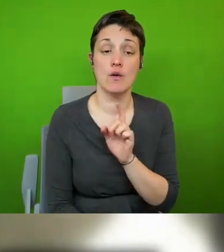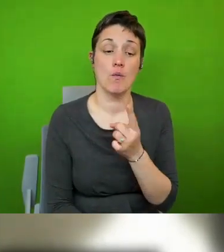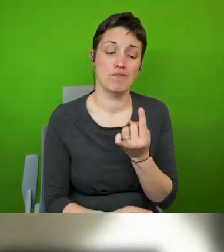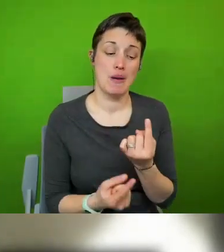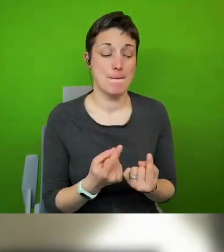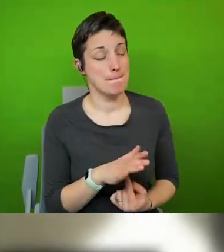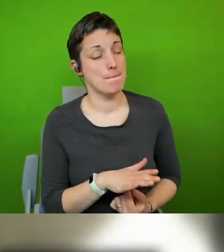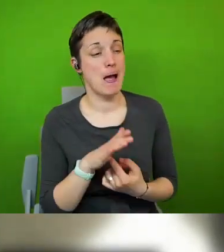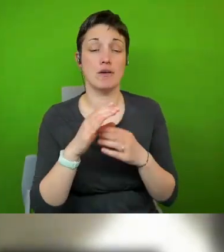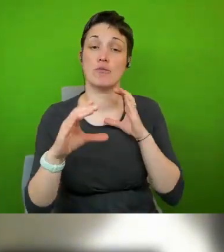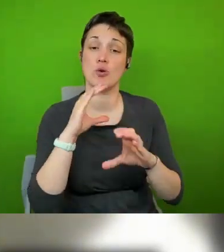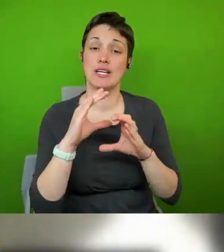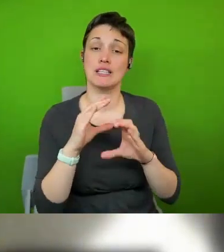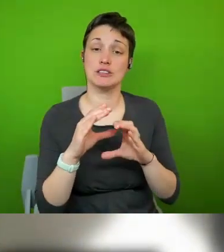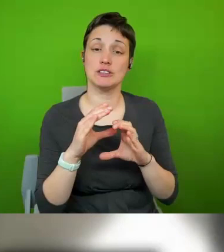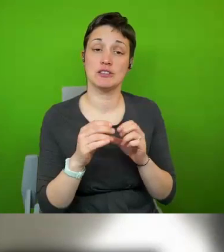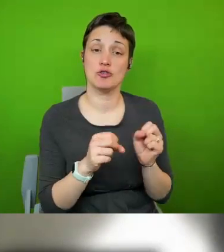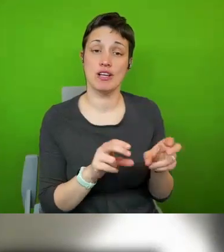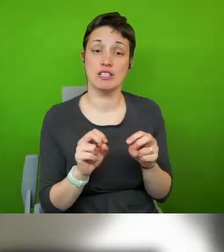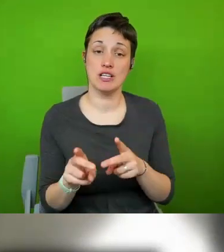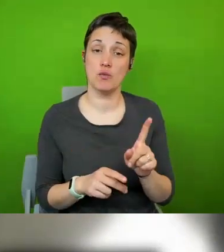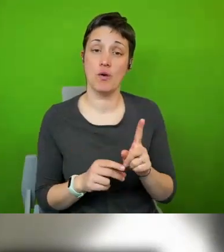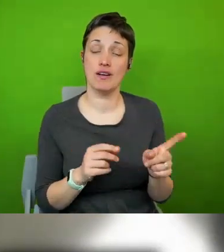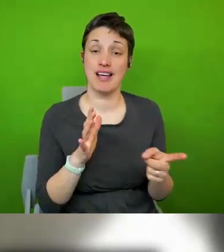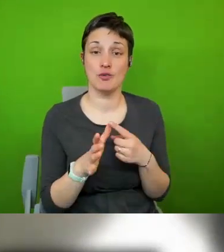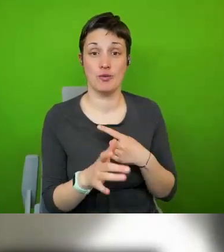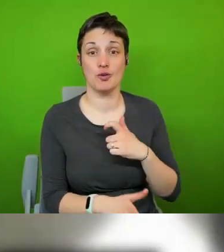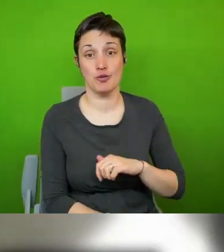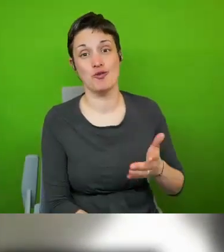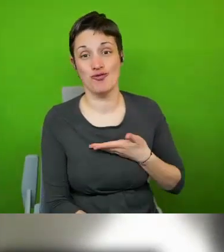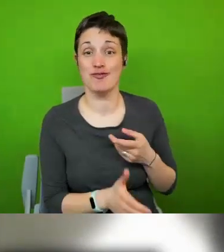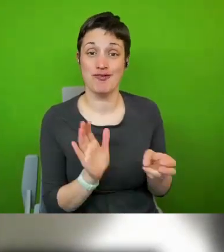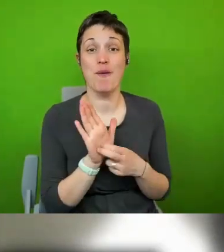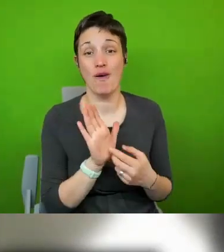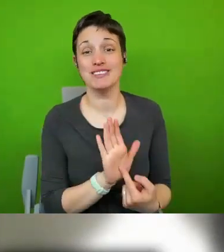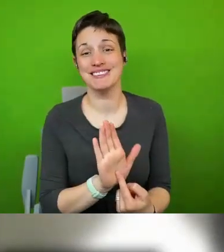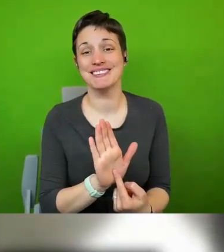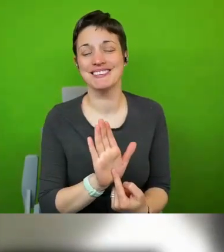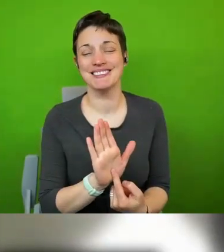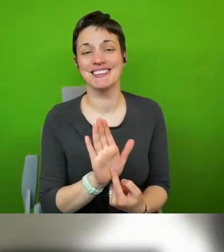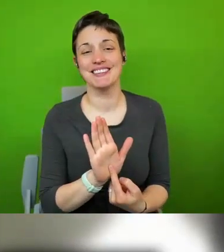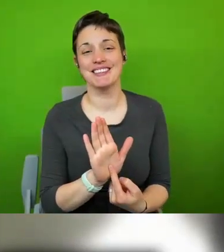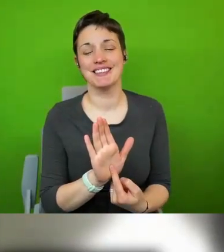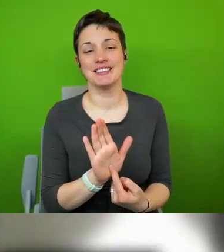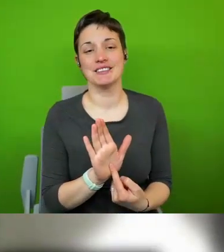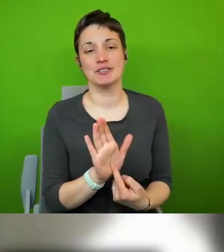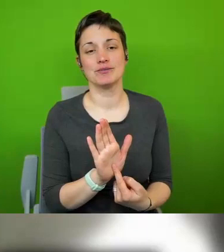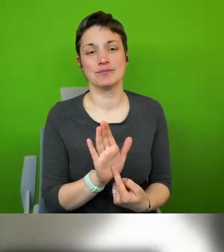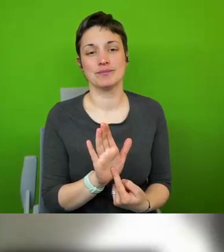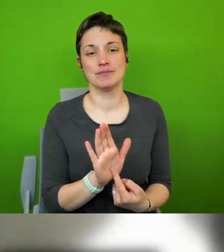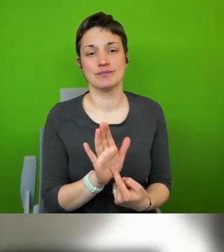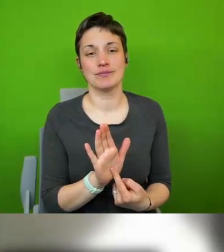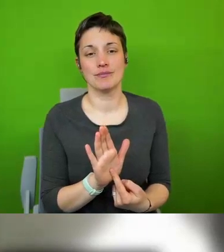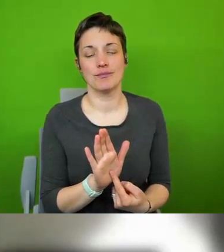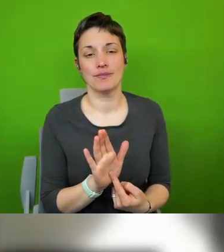strategies is an annual human rights report that sort of brings together that that wraps human